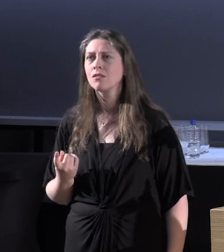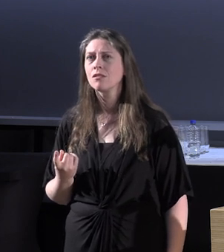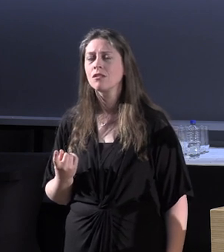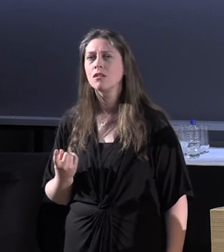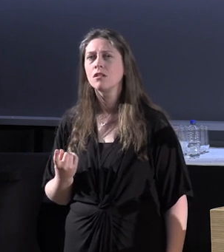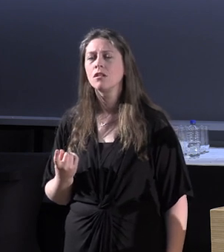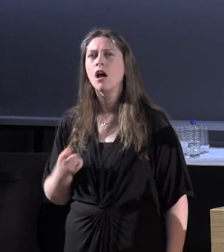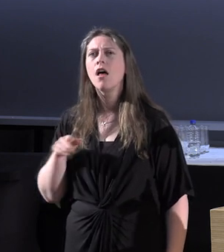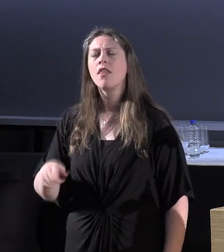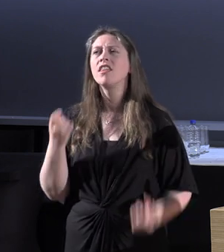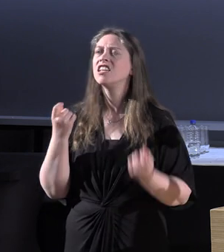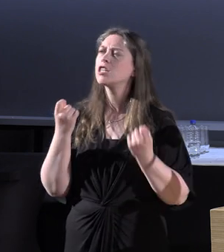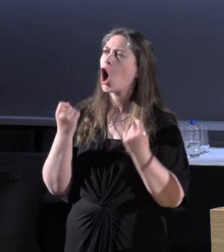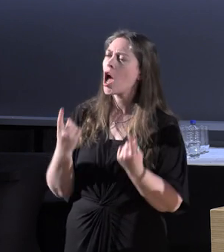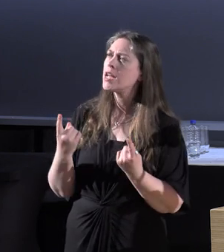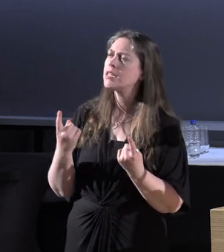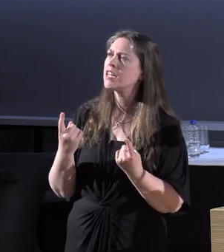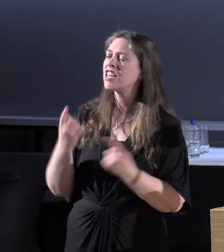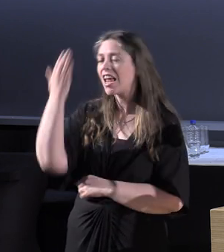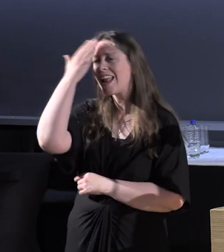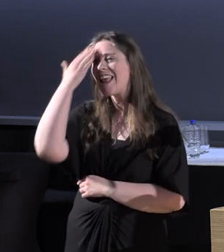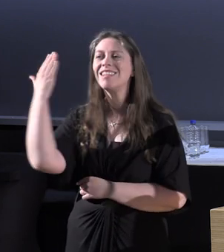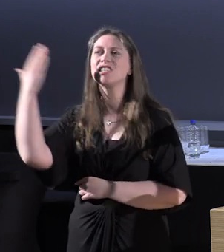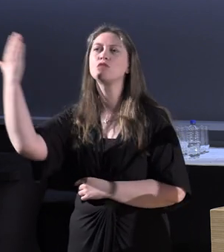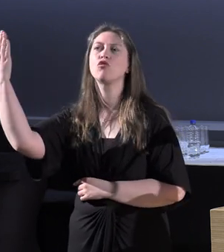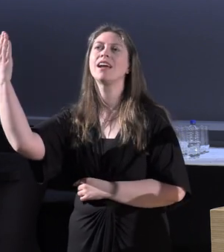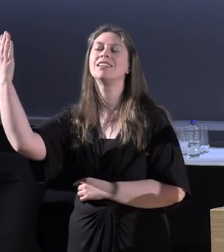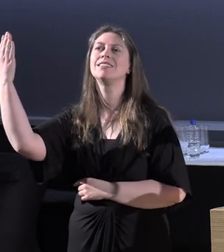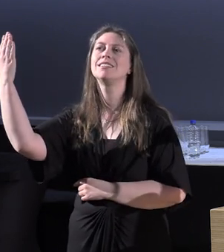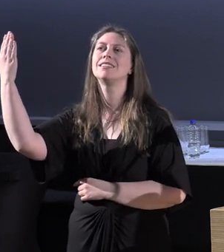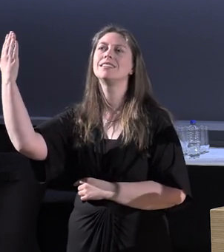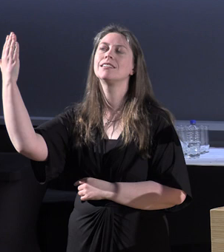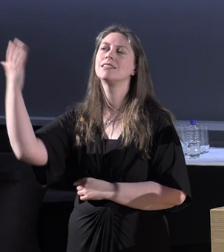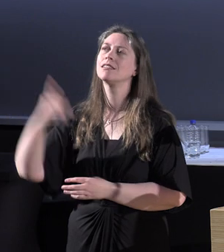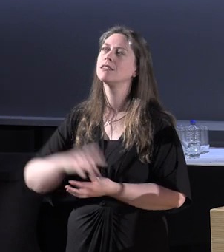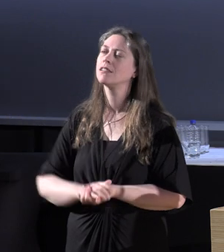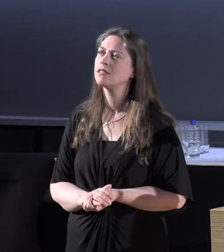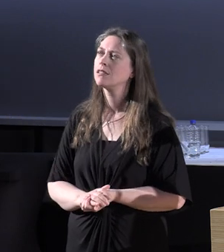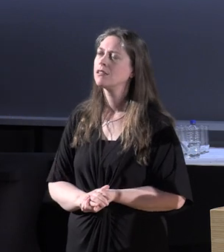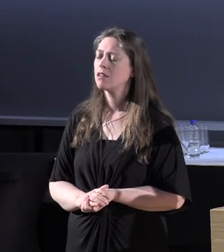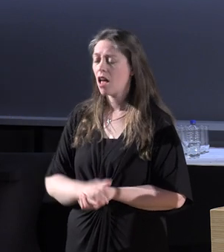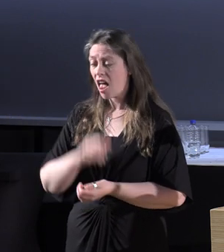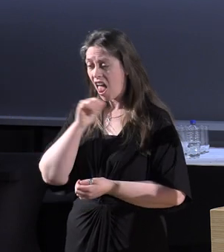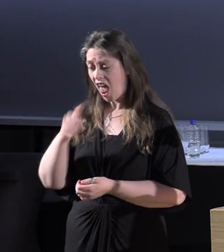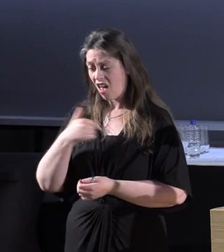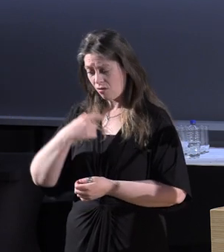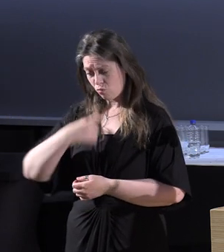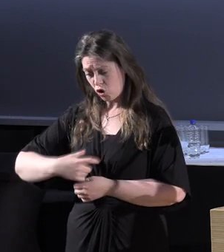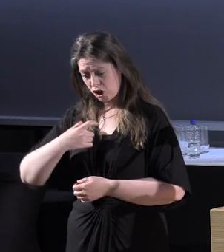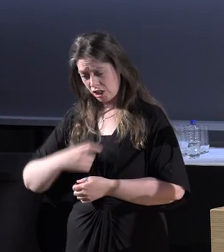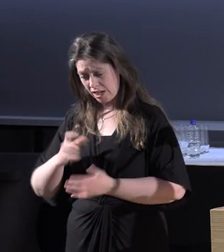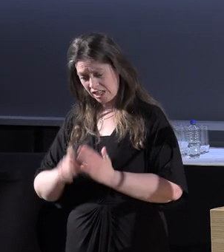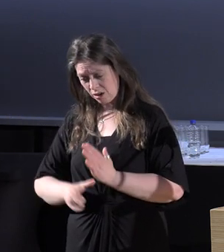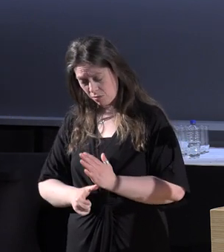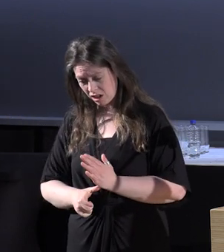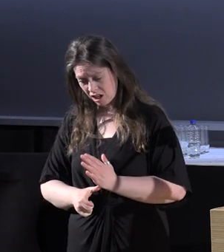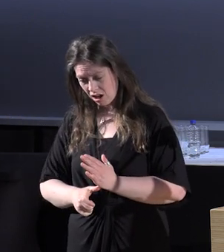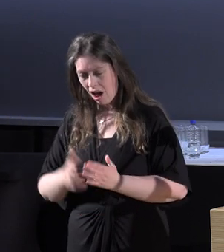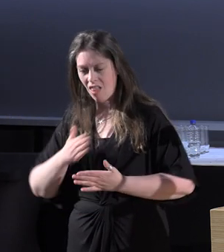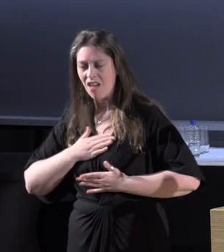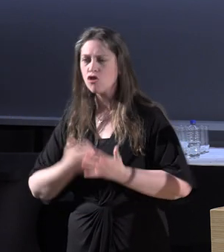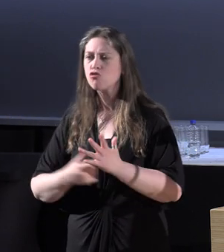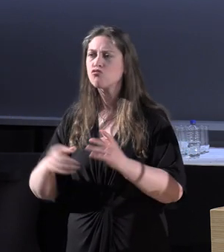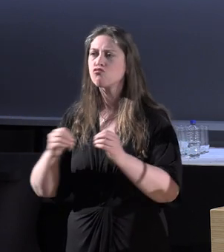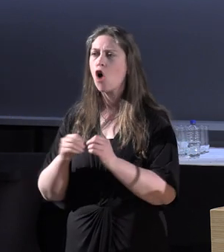This idea that inspiration, know, being somebody with a disability, I love the fact in Rob's